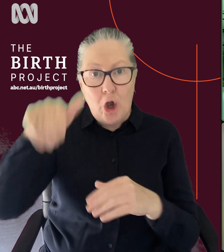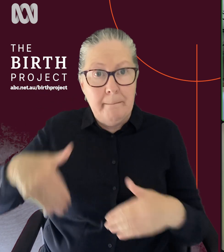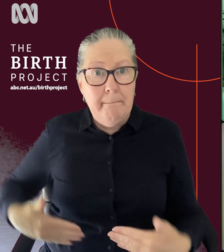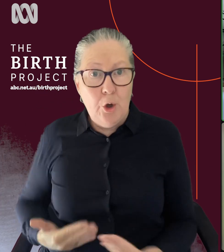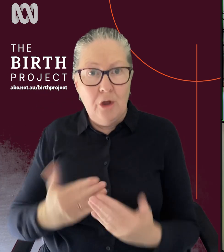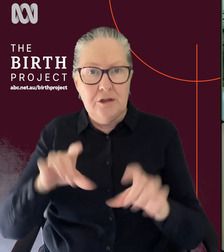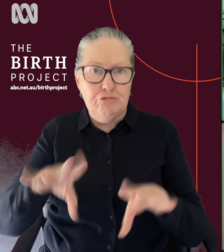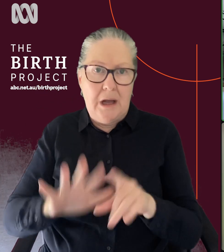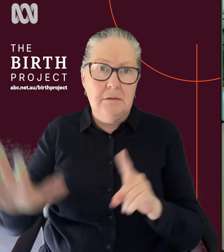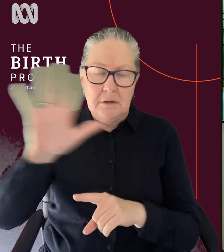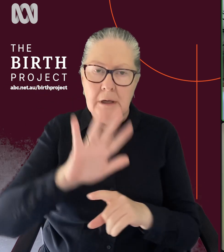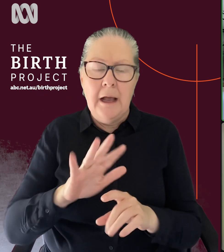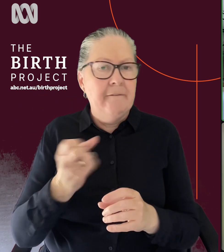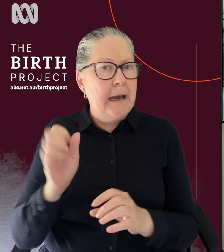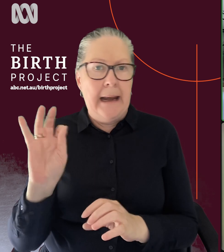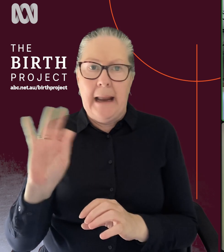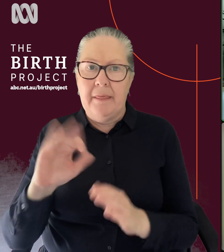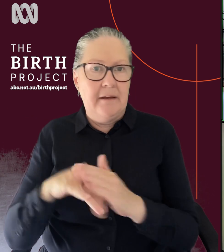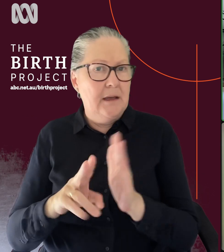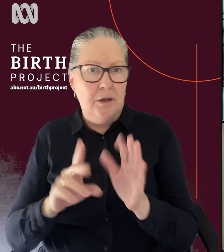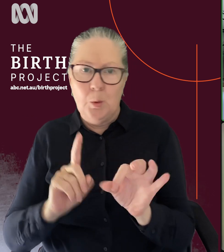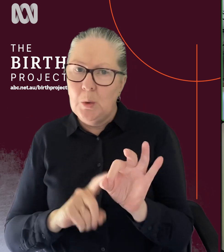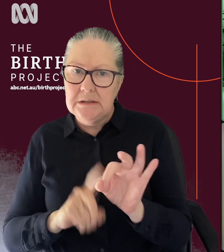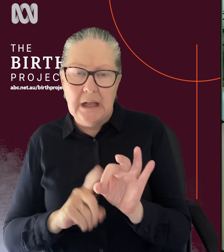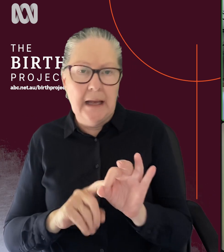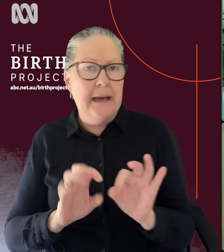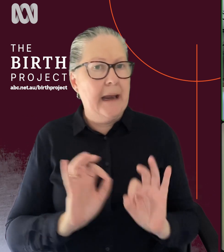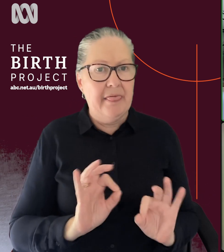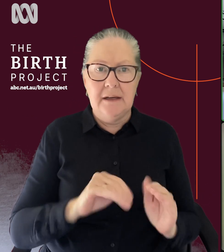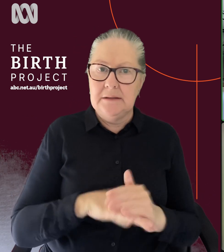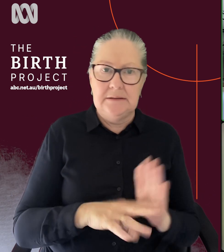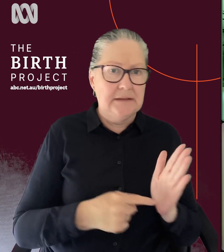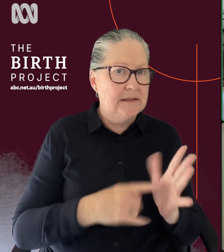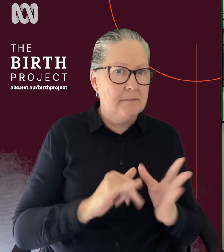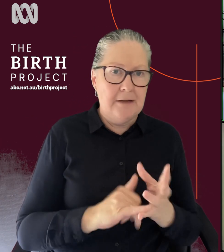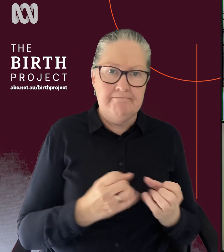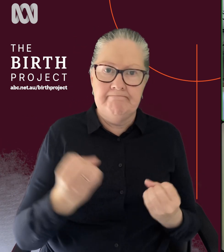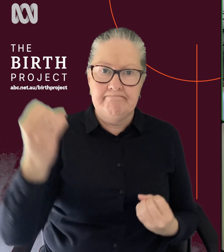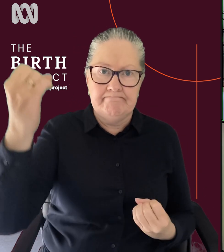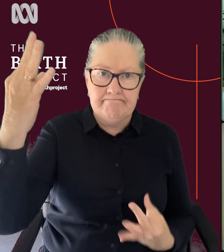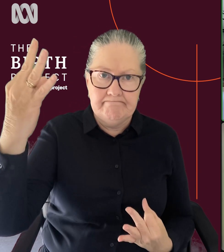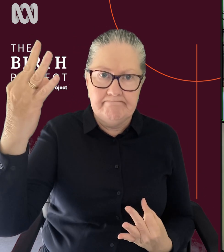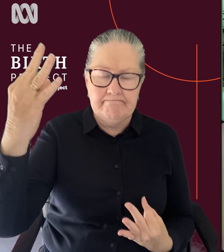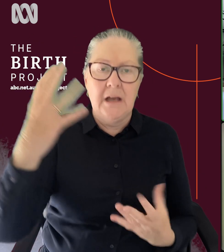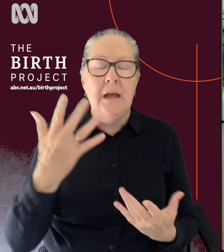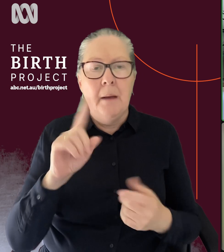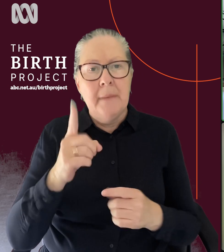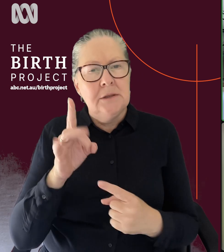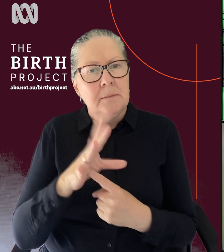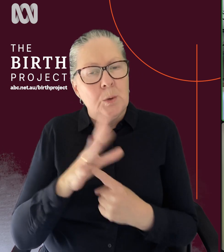across the country, none in Queensland or Tasmania. And I think it's important to note that the